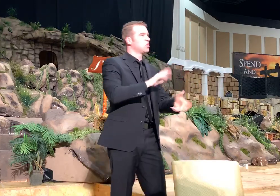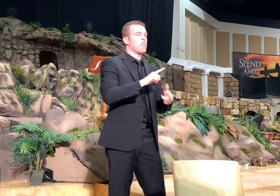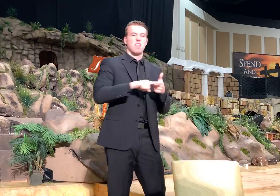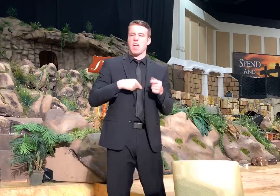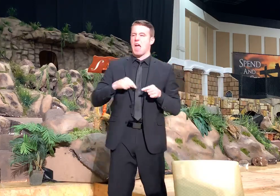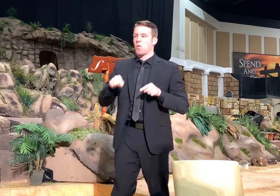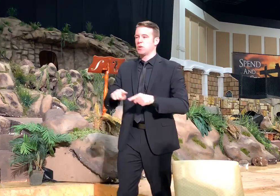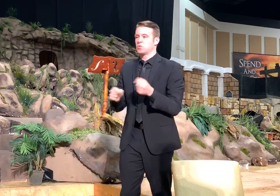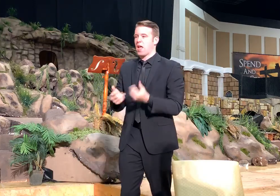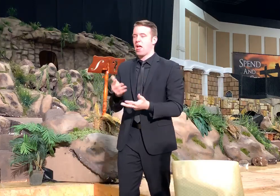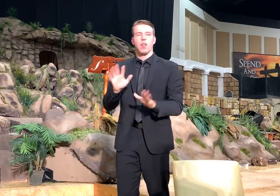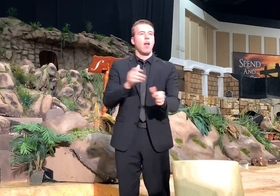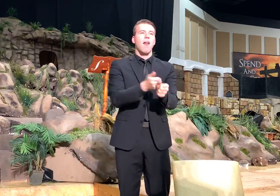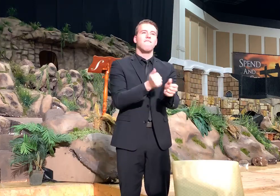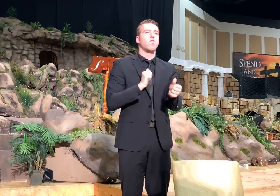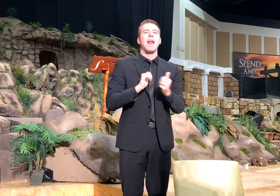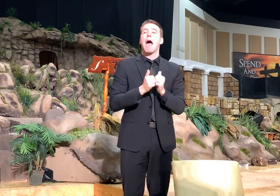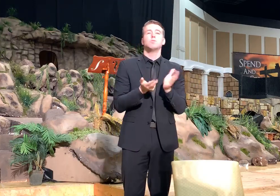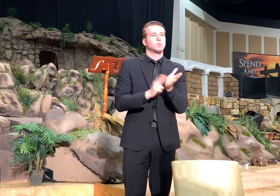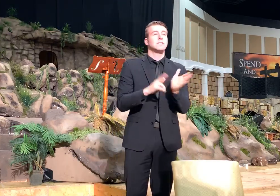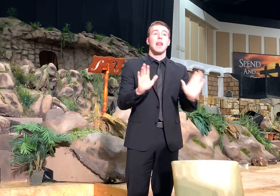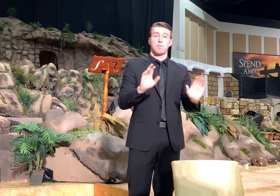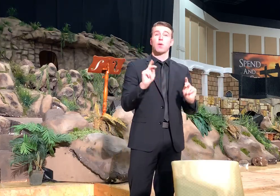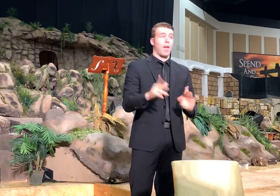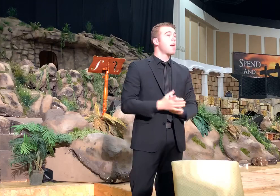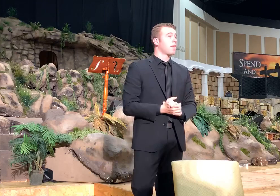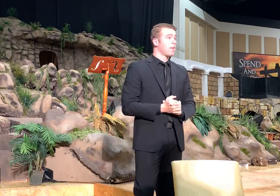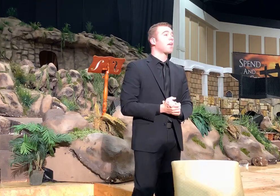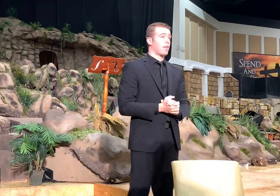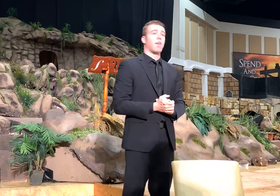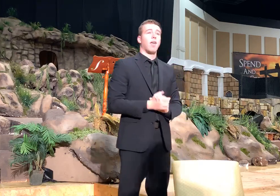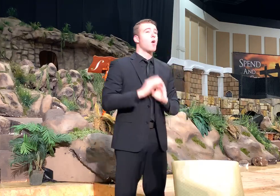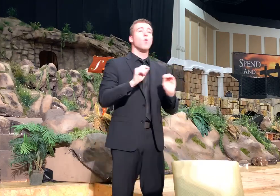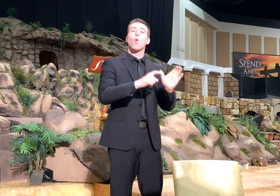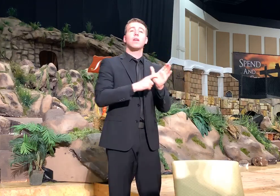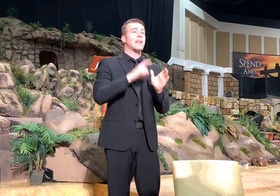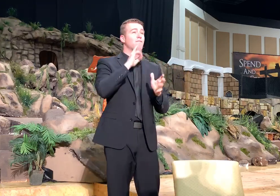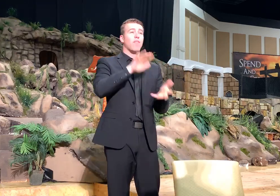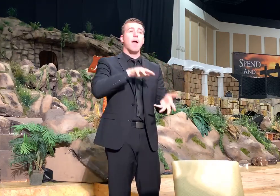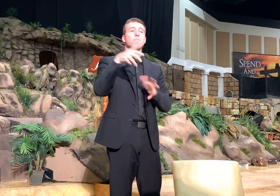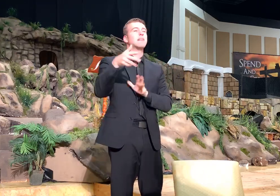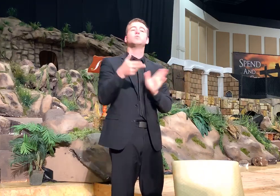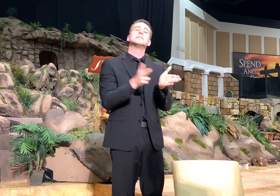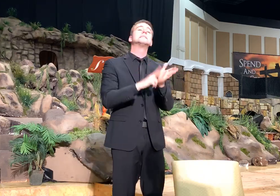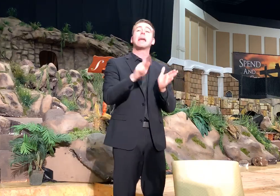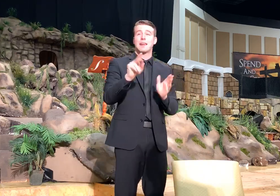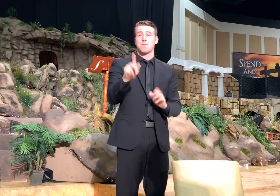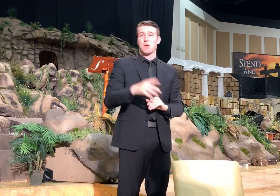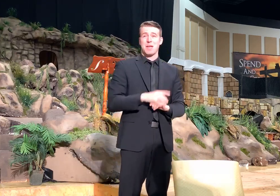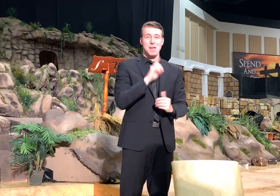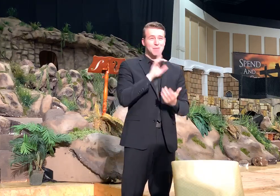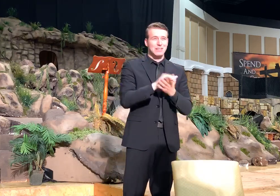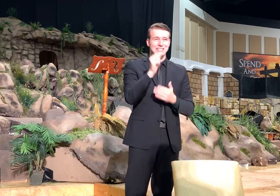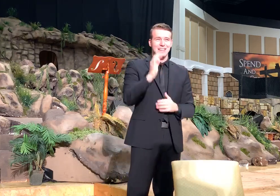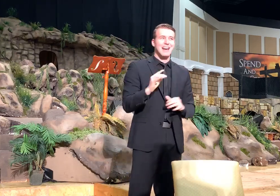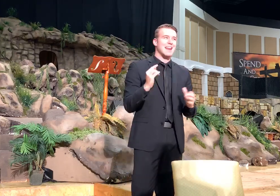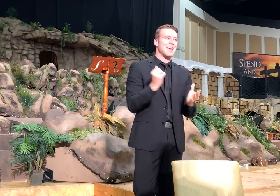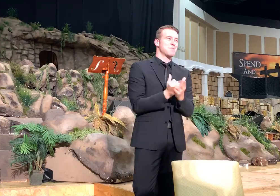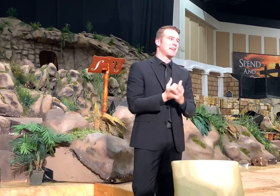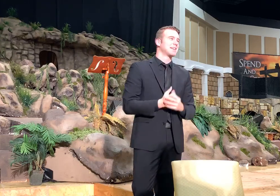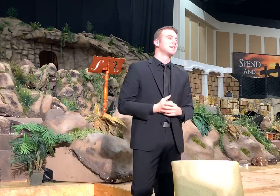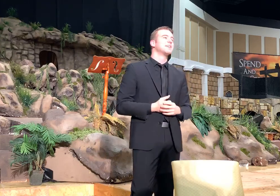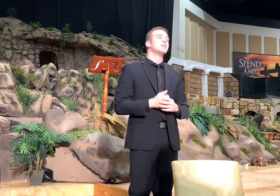to hell. I mean, it would be a bad deal. There's no need for that. Just go sign up. Praise God. Amen.